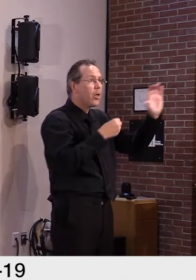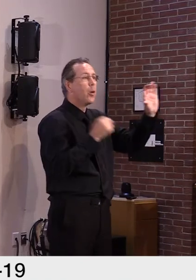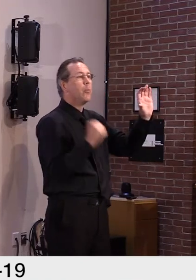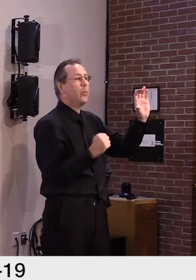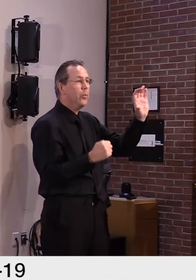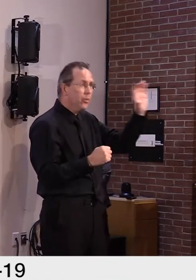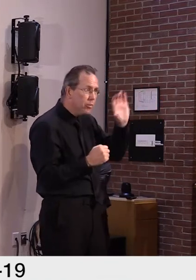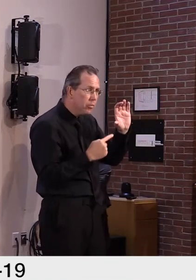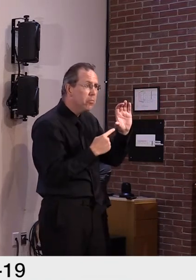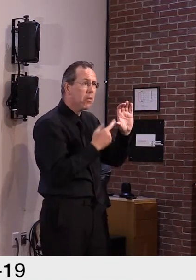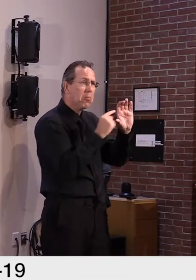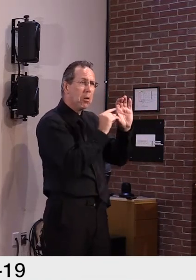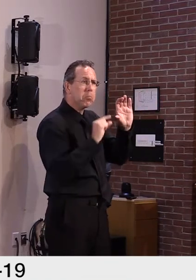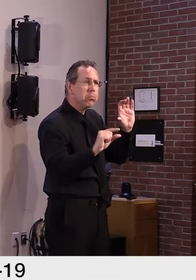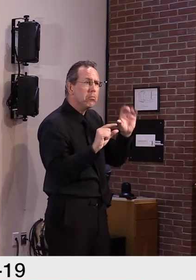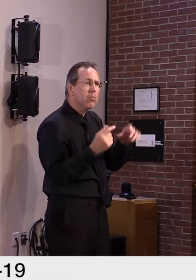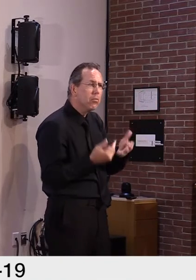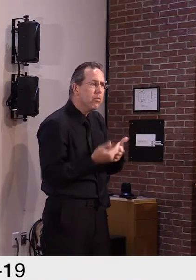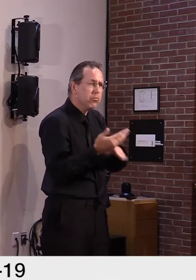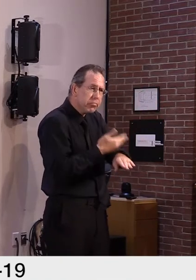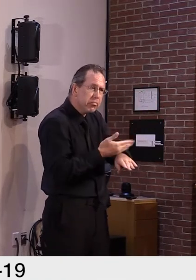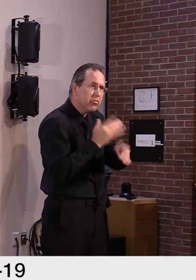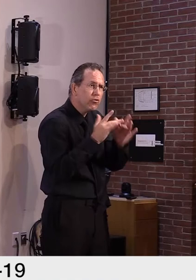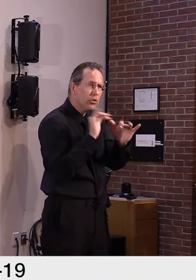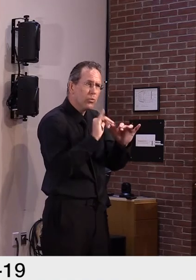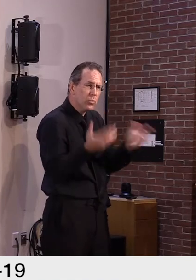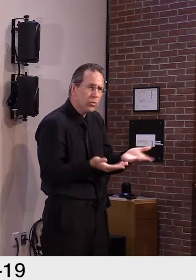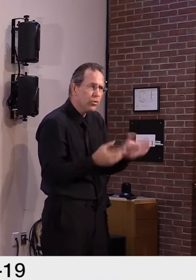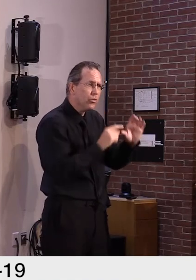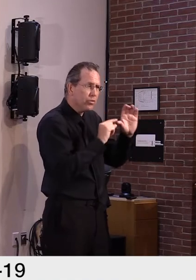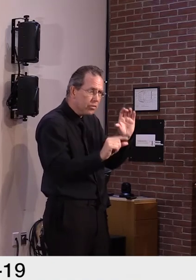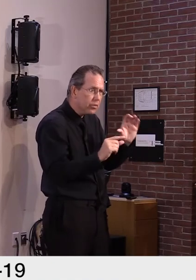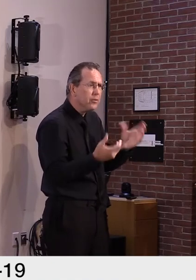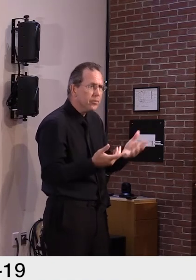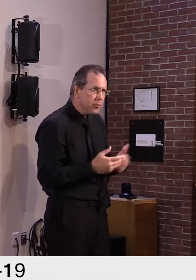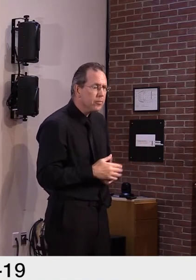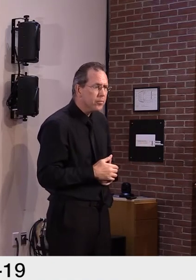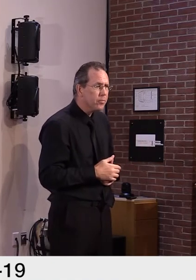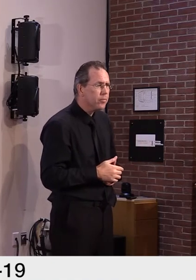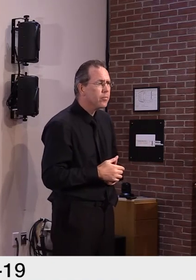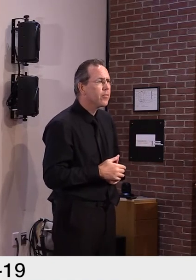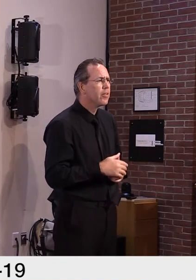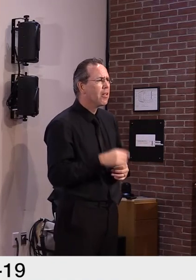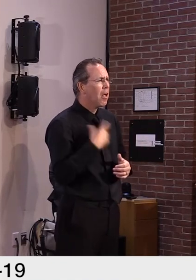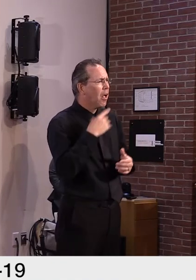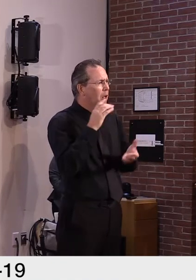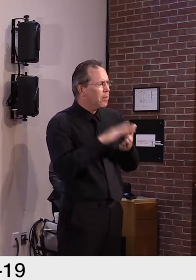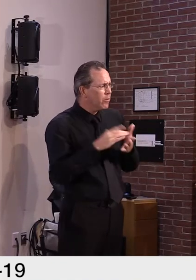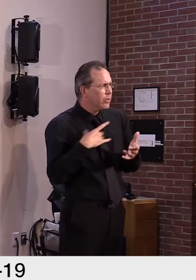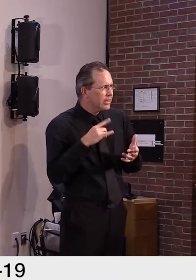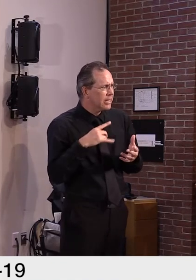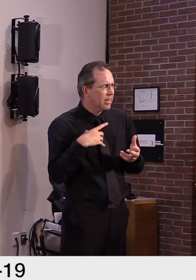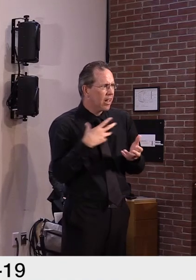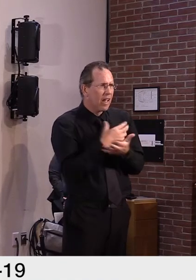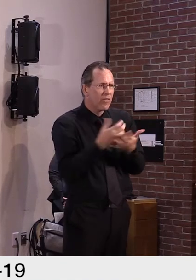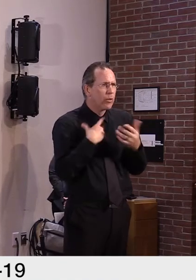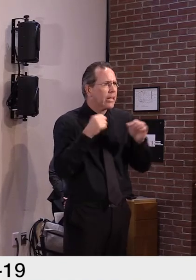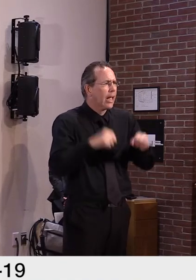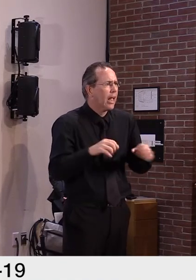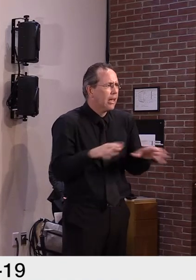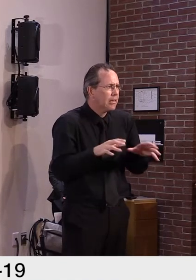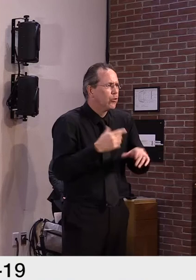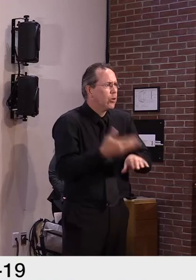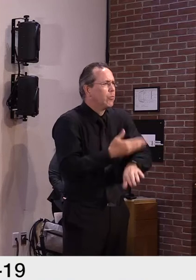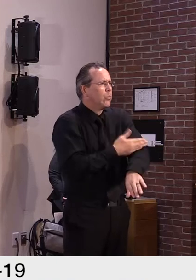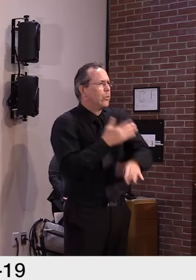be, uh, utilized and, uh, put into place. So, uh, I believe we've done all we can in terms of broadband under